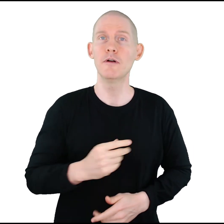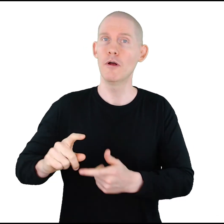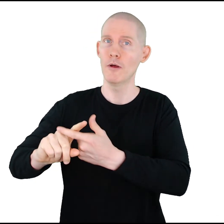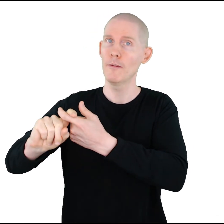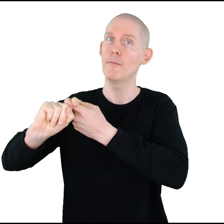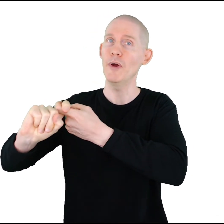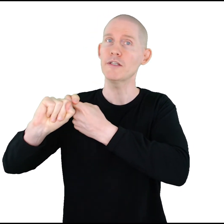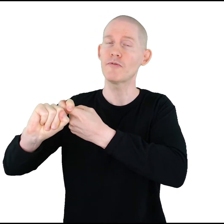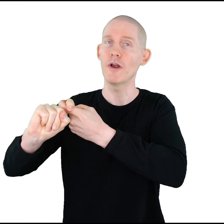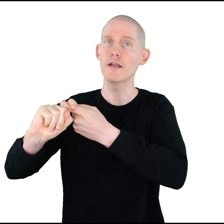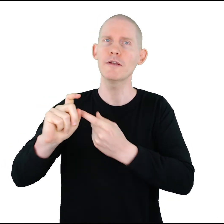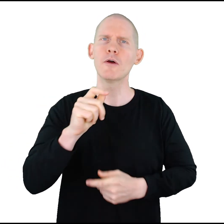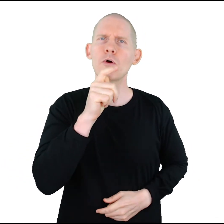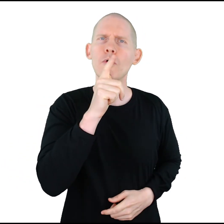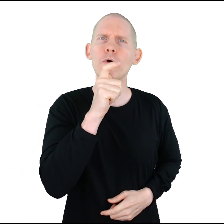Our best friend who.